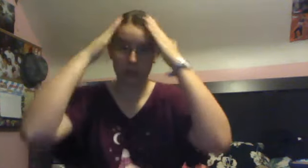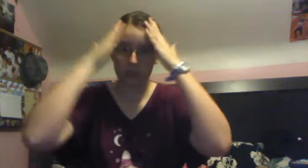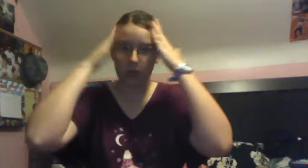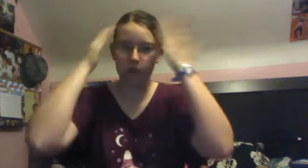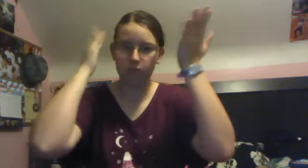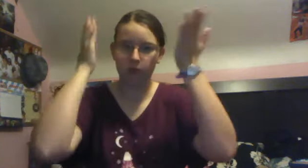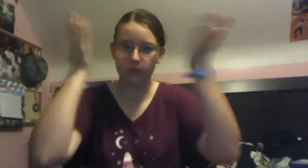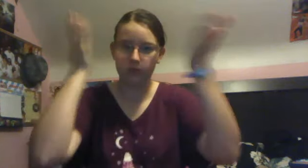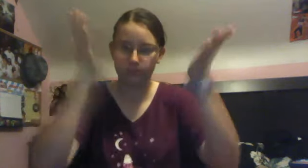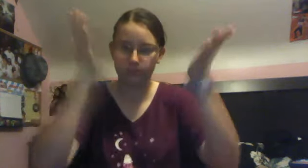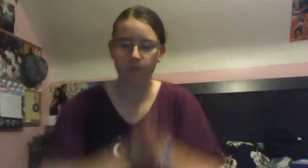tail, obviously.